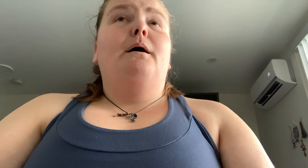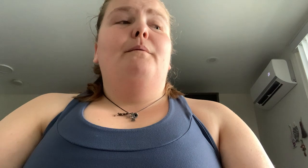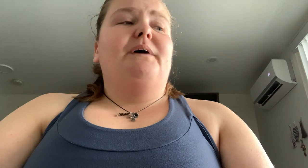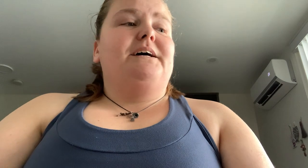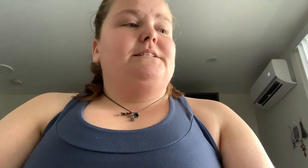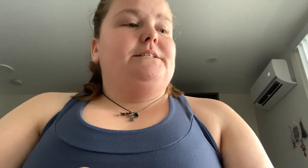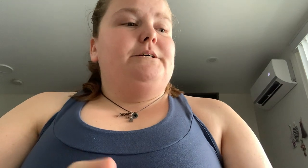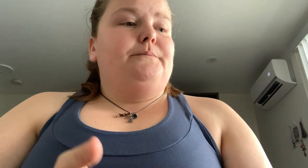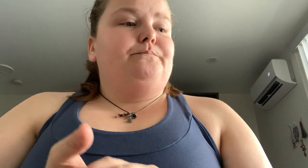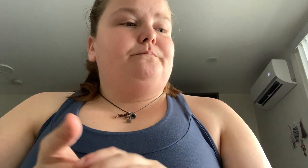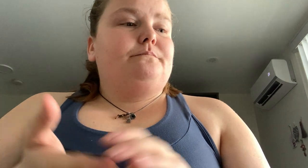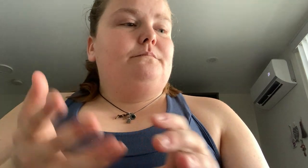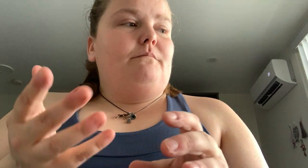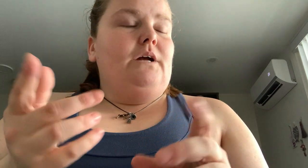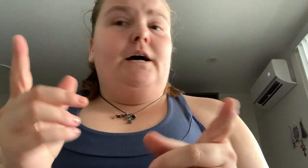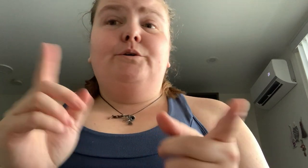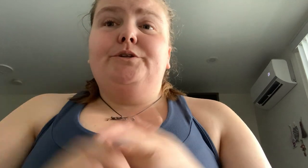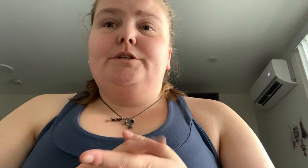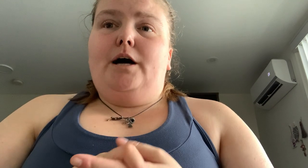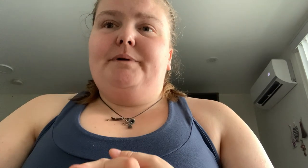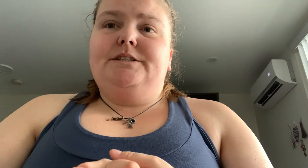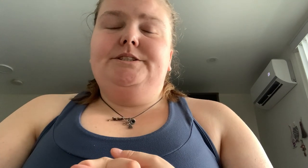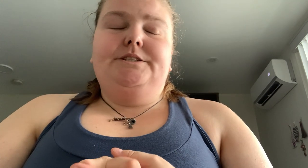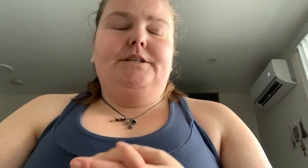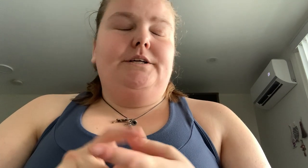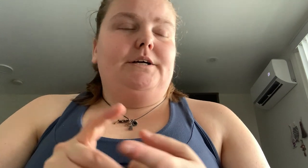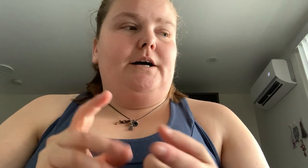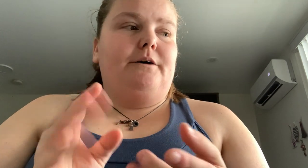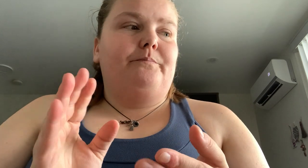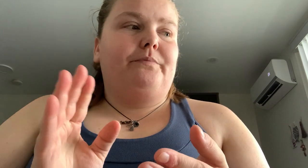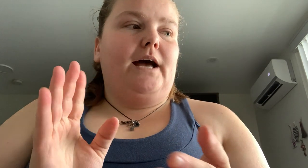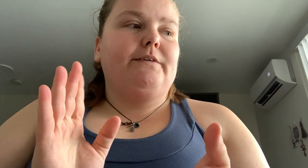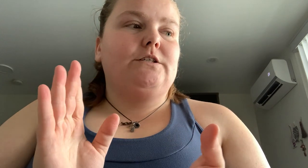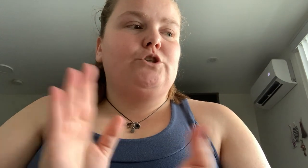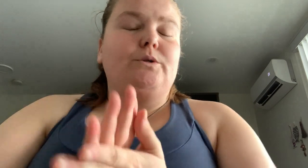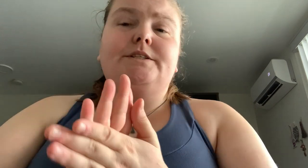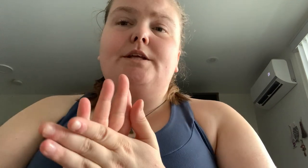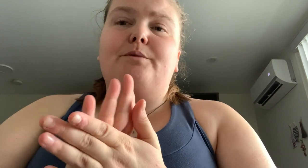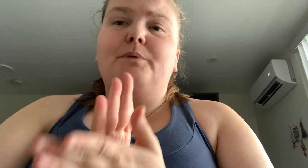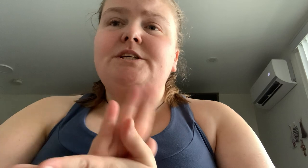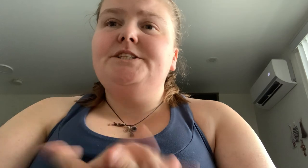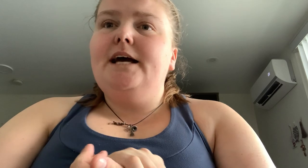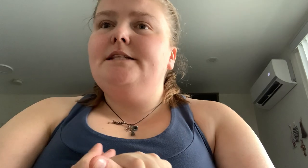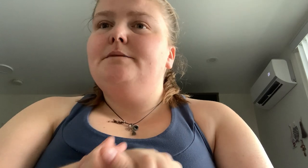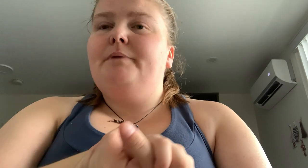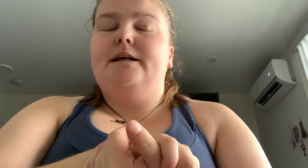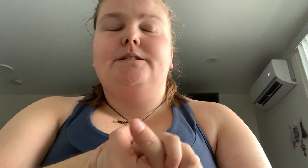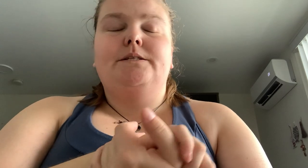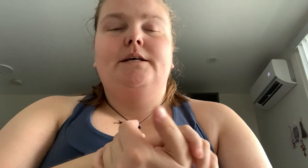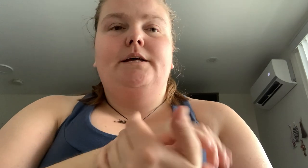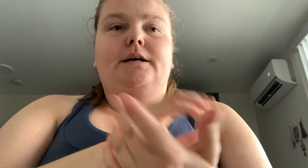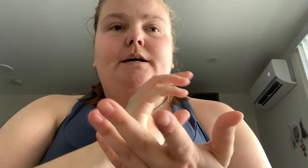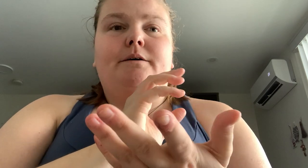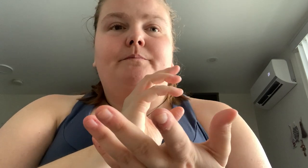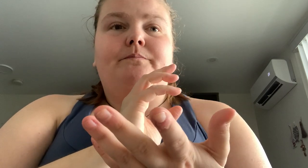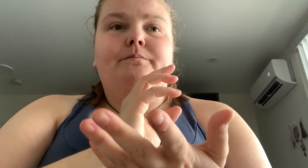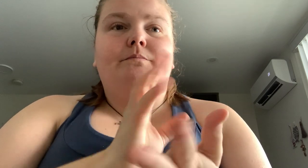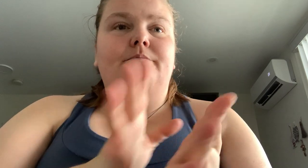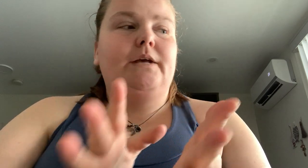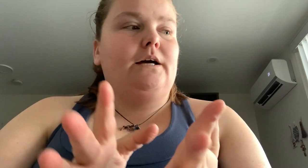But, those are the topics. Um, I haven't chosen the books yet, but, um, yeah.